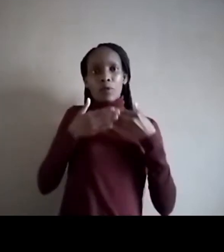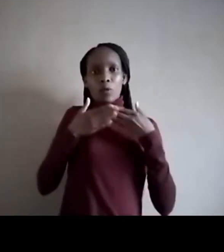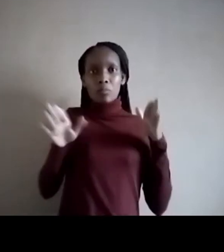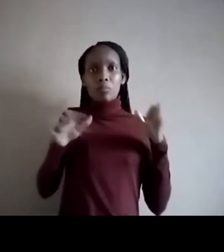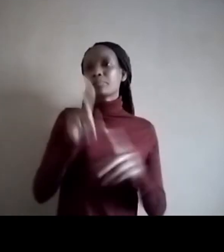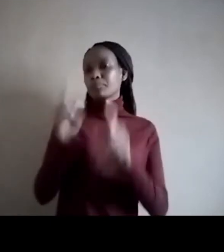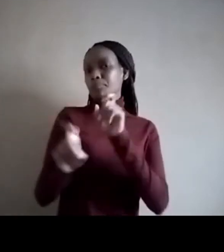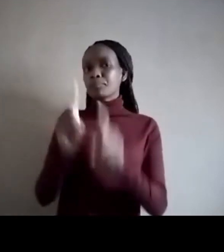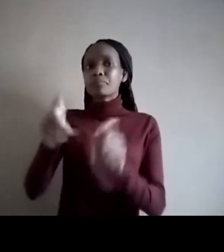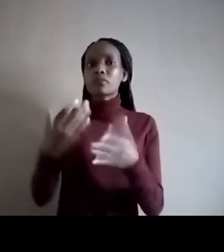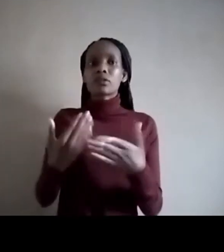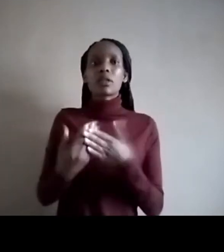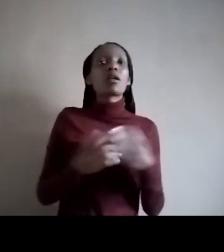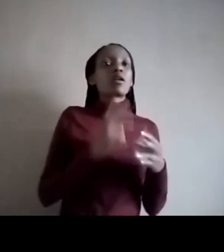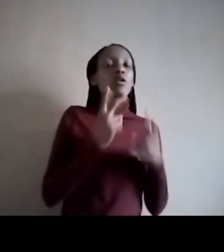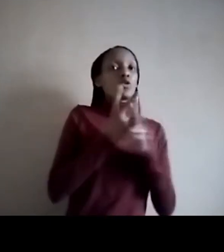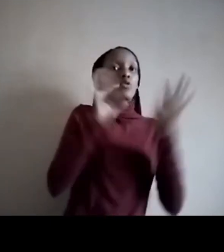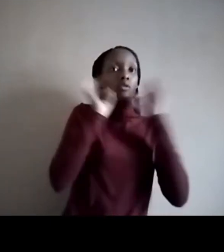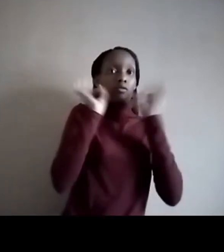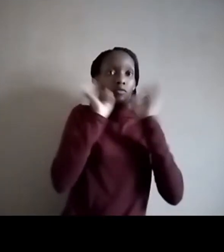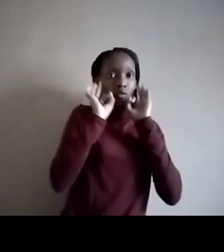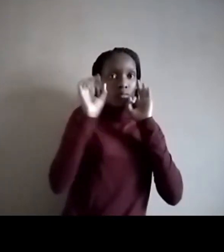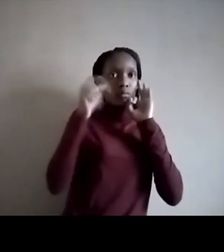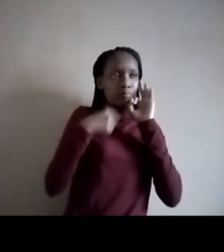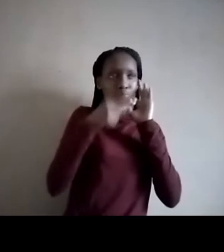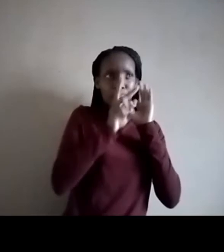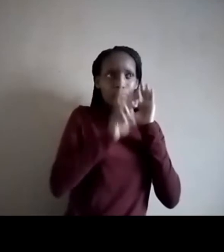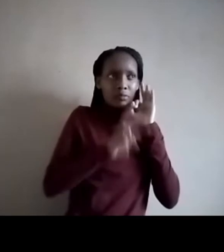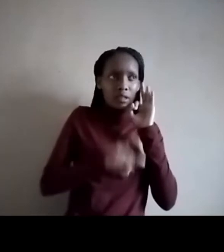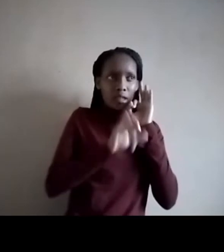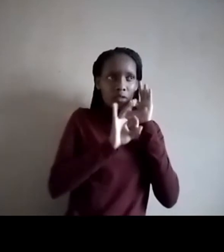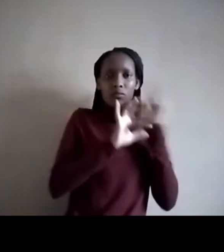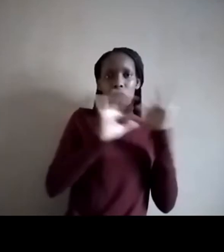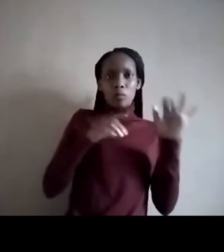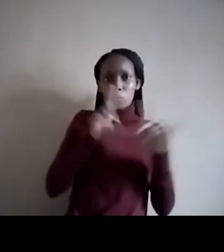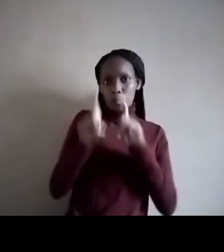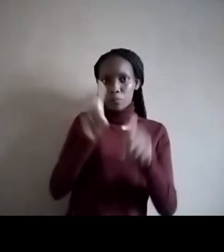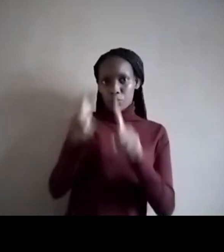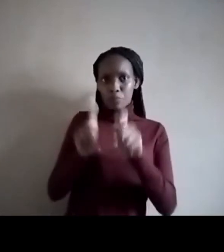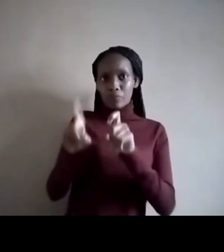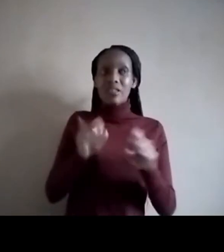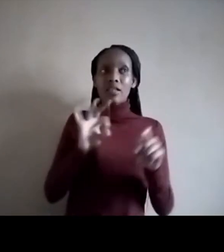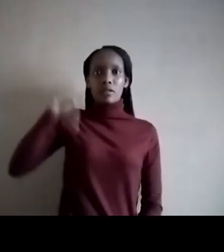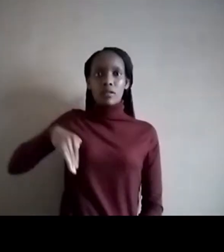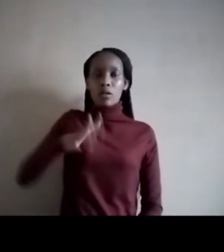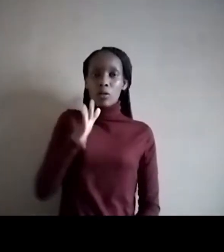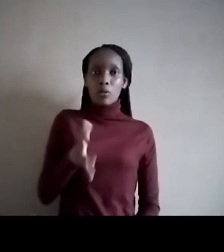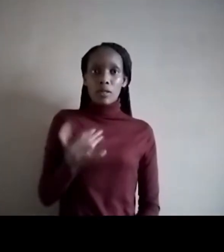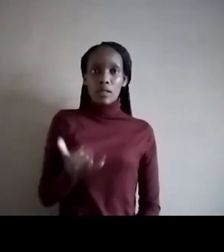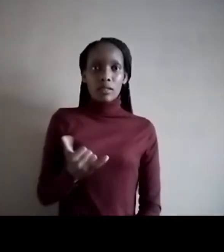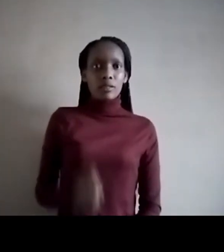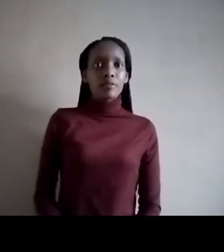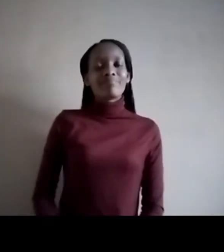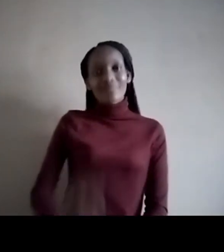case there are people that have comments. And then I will pass those comments on. Hi,